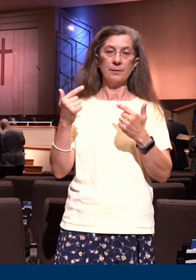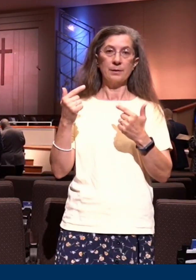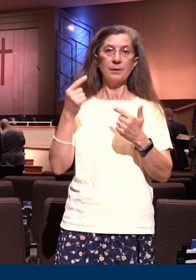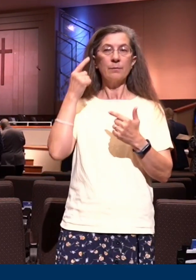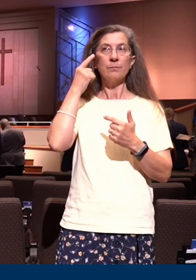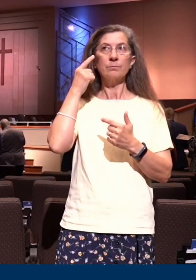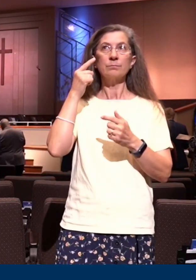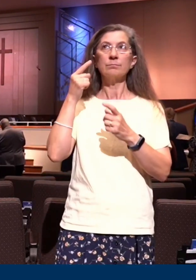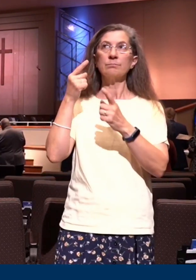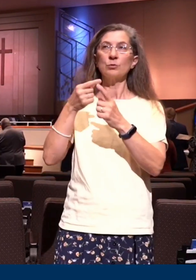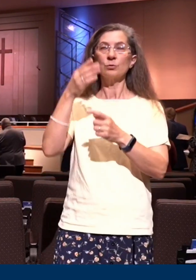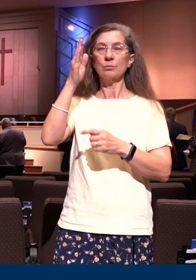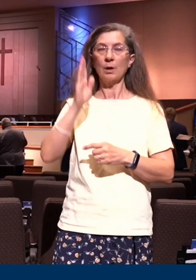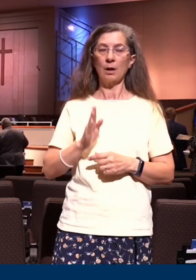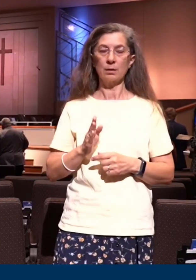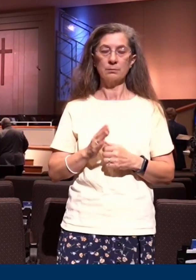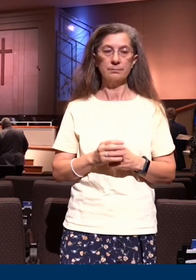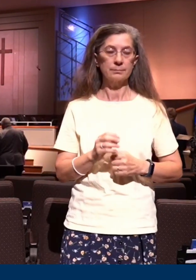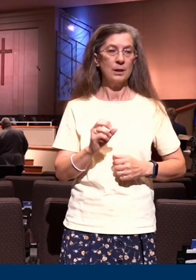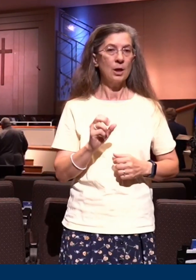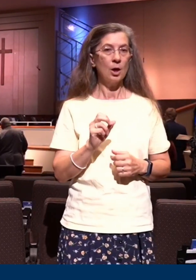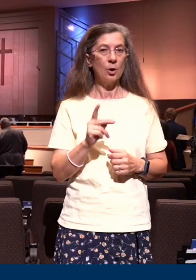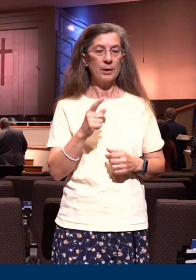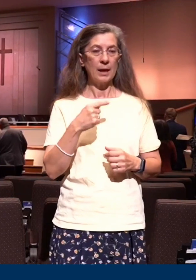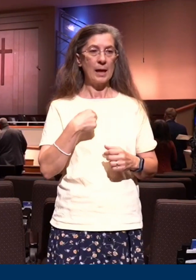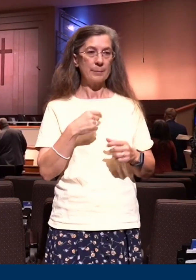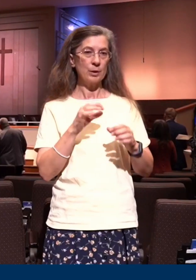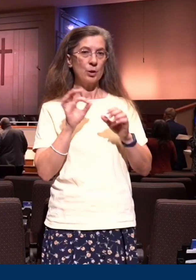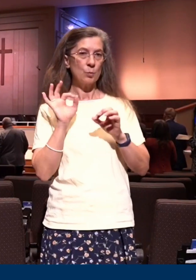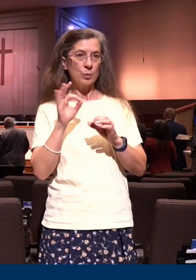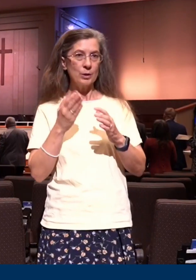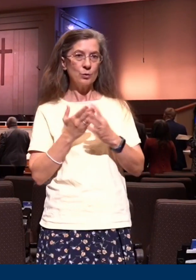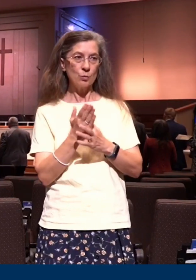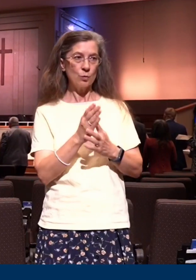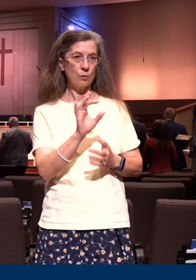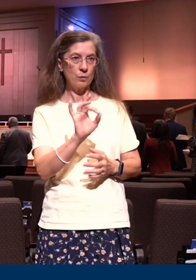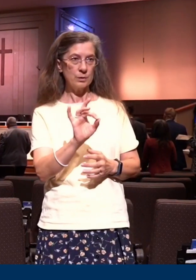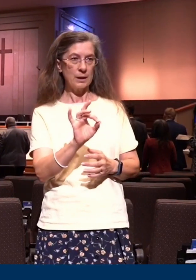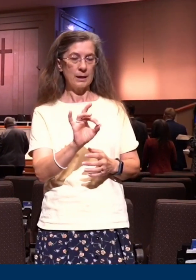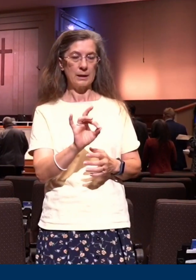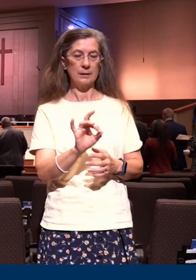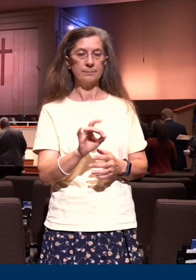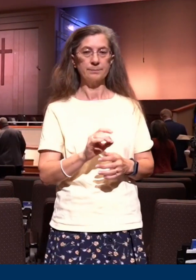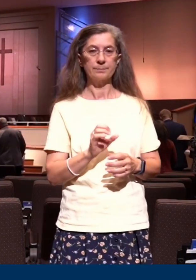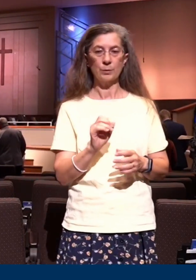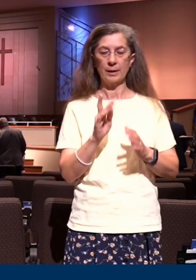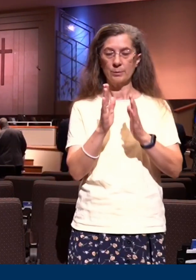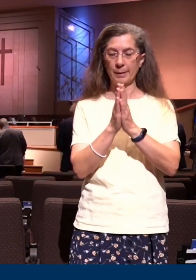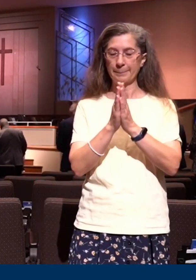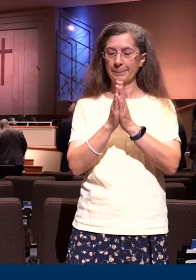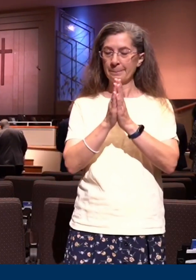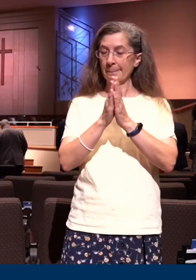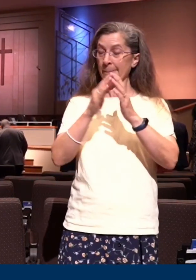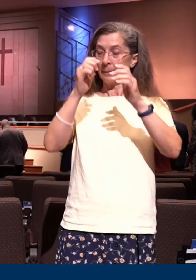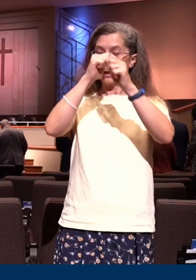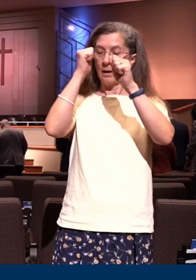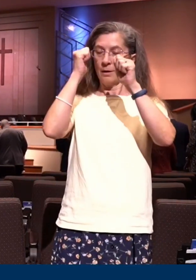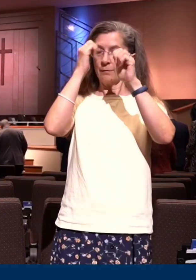We're going to preach tonight at least through verse 8. Pray for me as I preach and let's pray together right now. Father, thank you for this wonderful